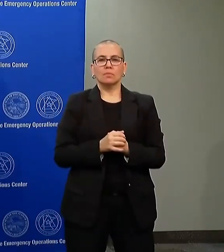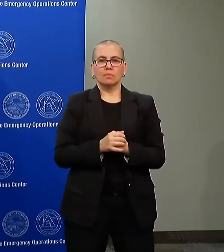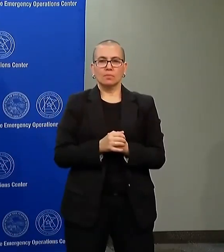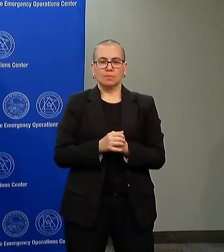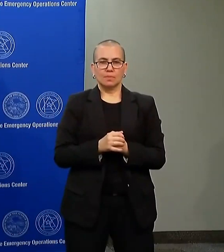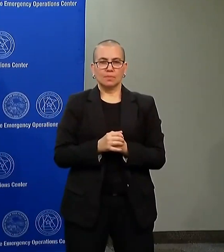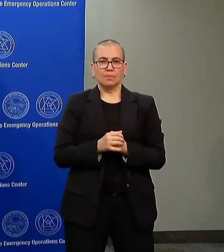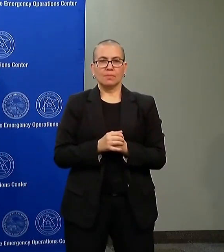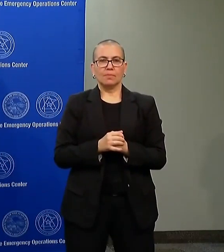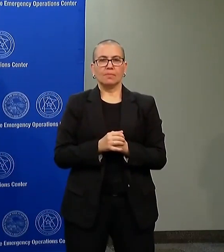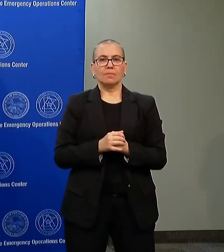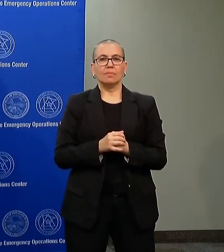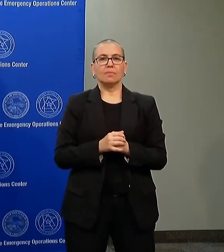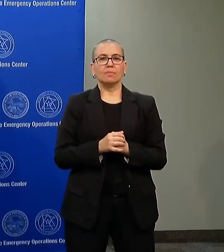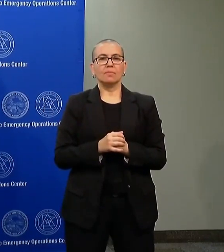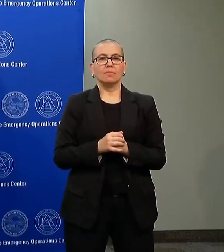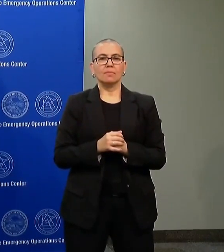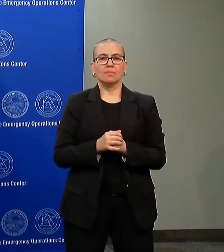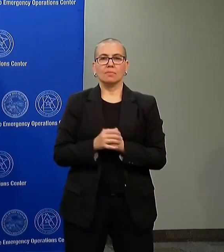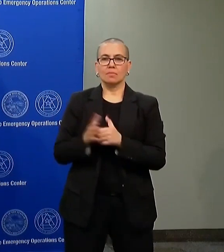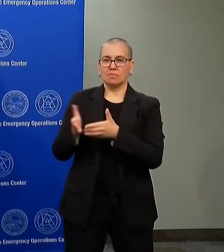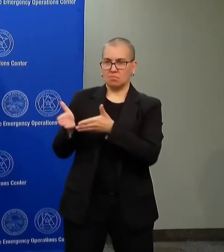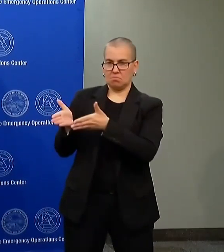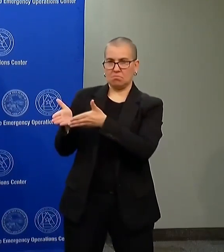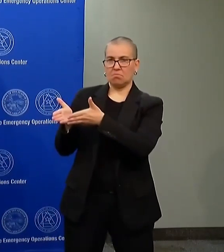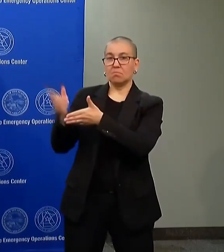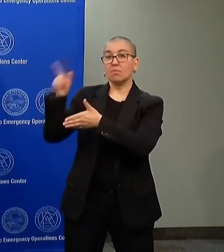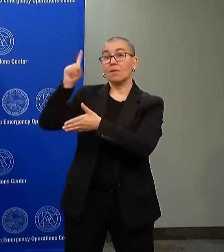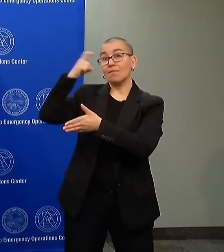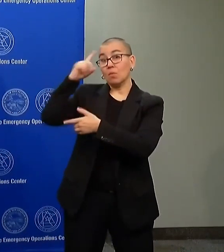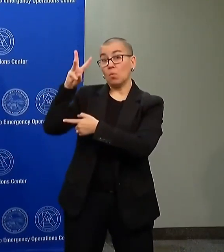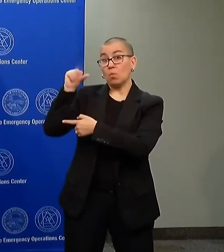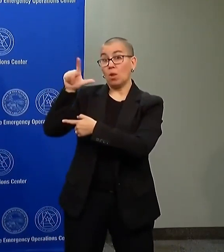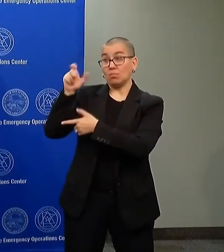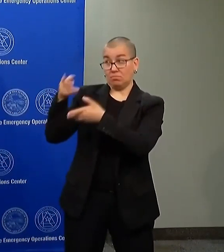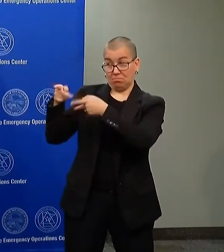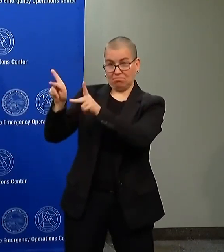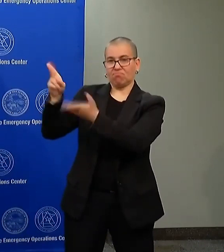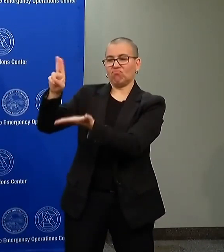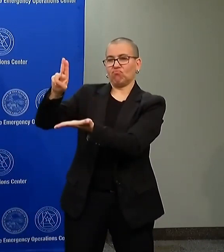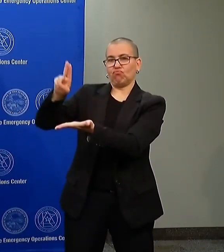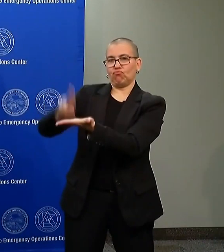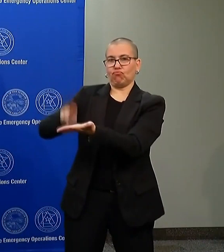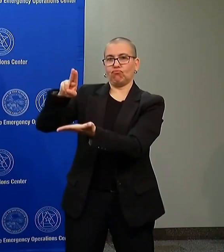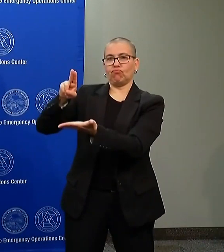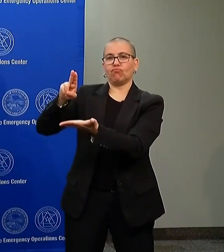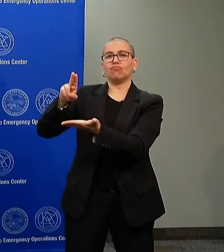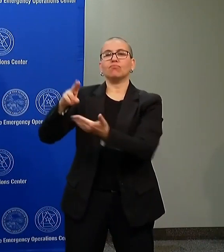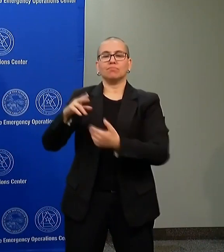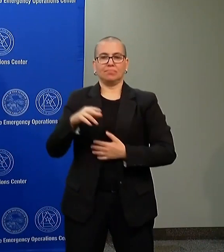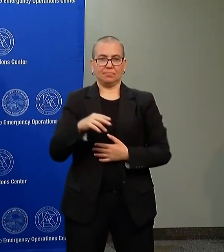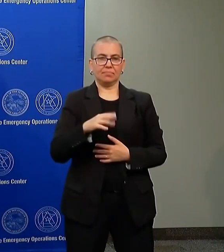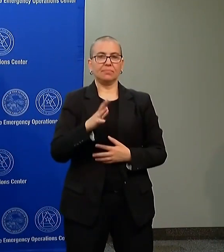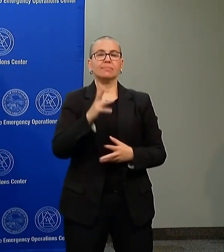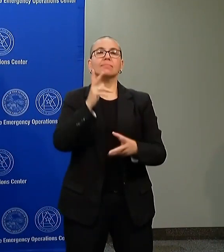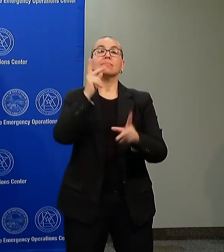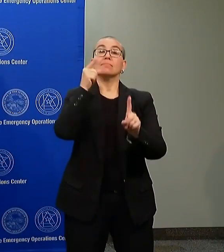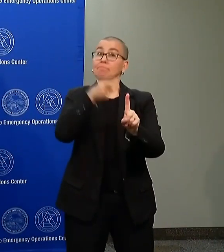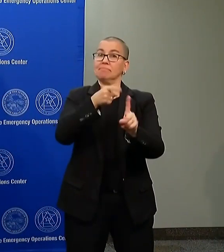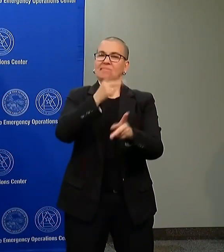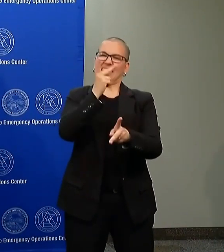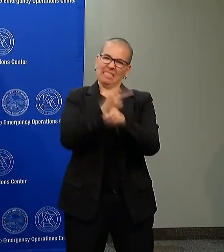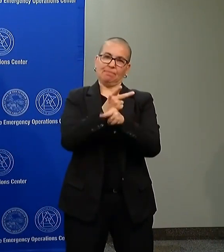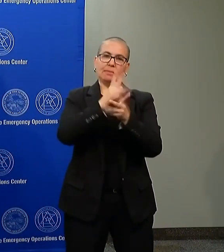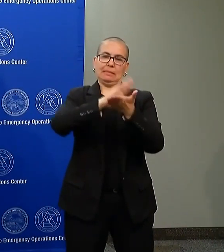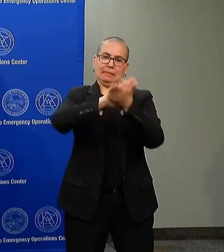restore order and to maintain and keep the peace. We have assembled the largest civil policing authority